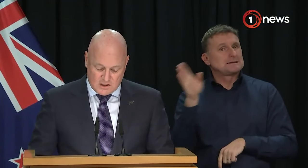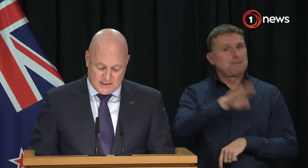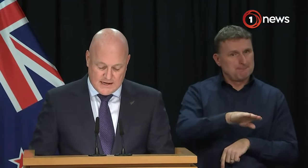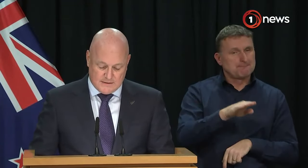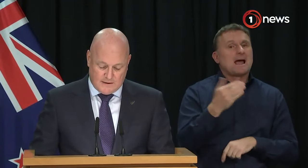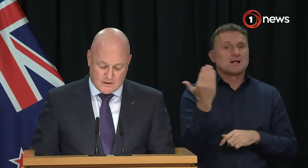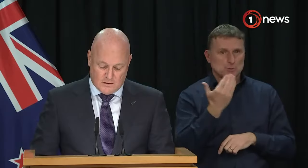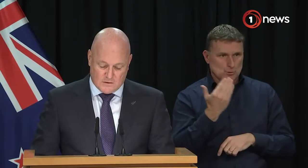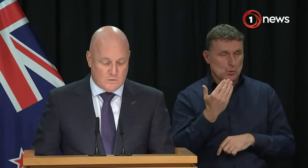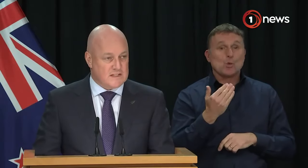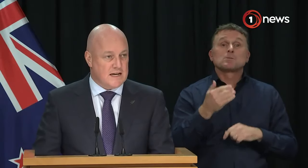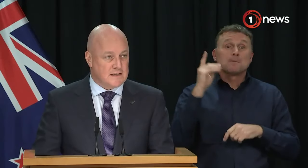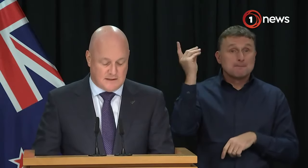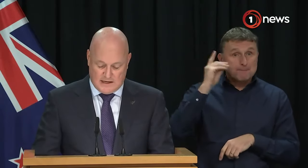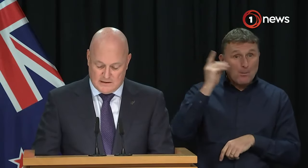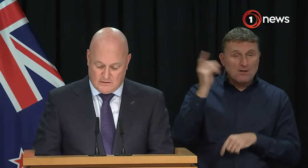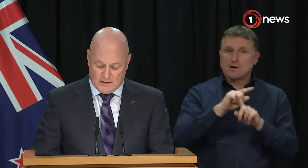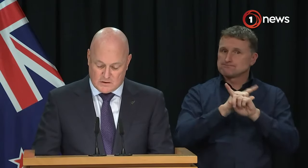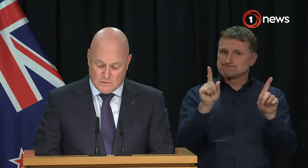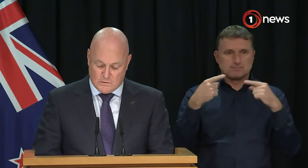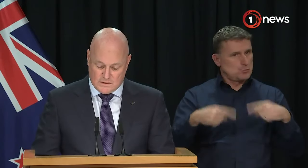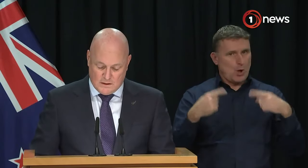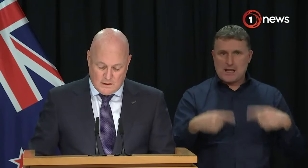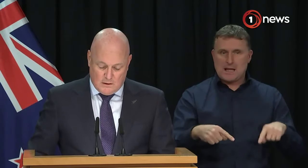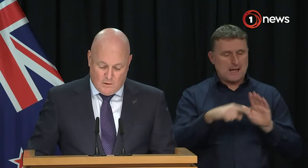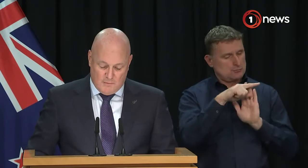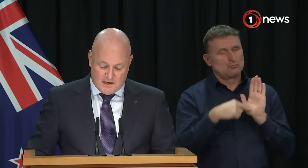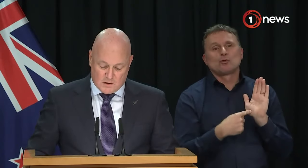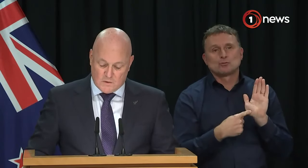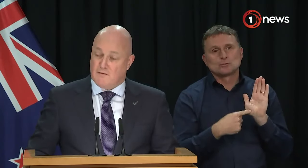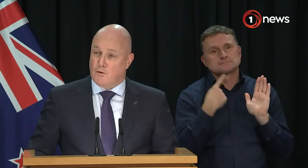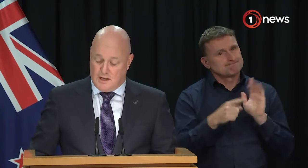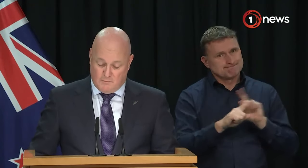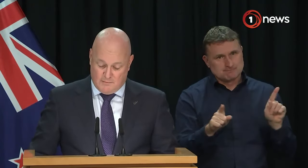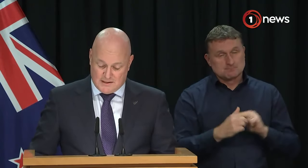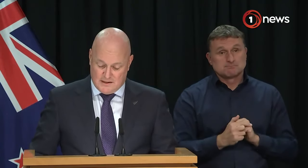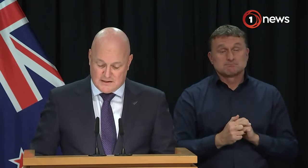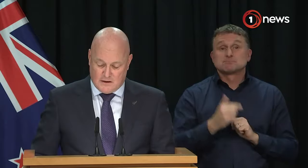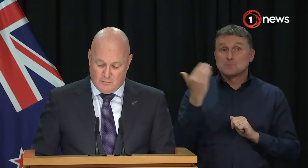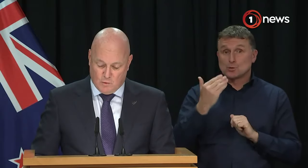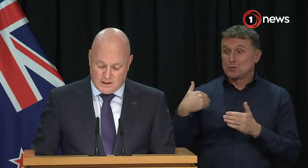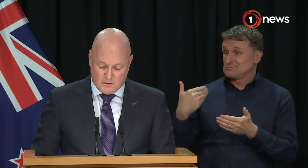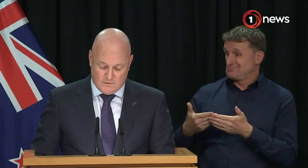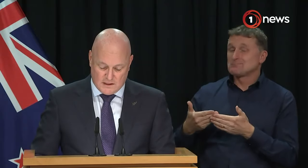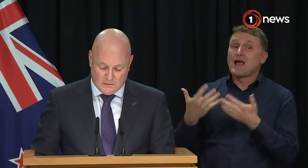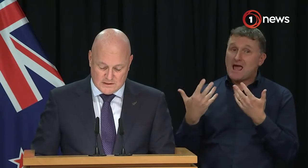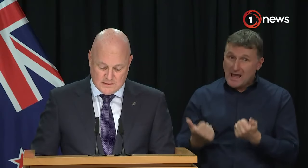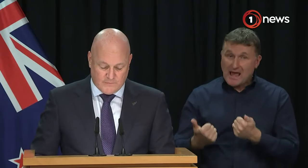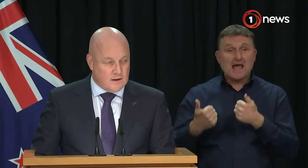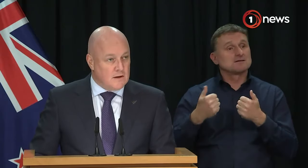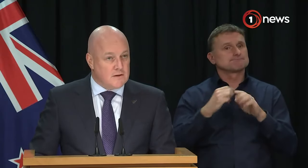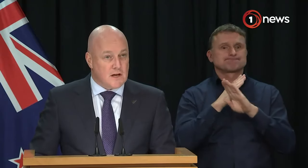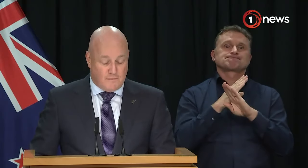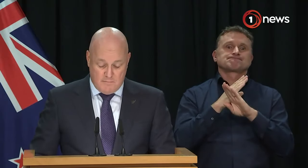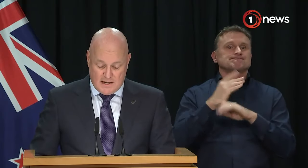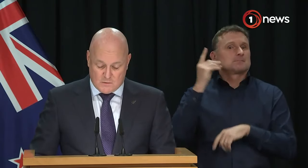officially takes effect across all state and state integrated schools. Although many schools have already implemented this and are reporting good results.